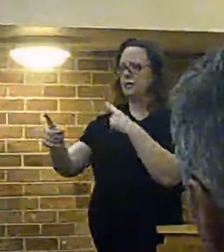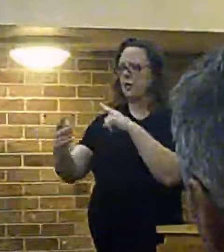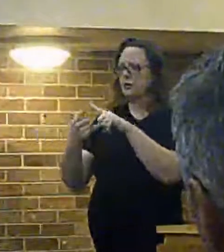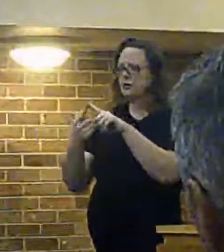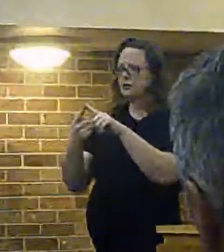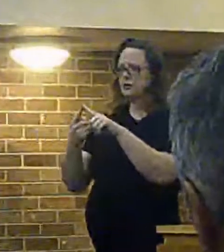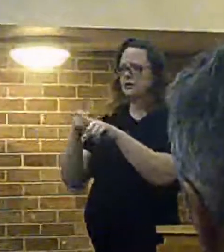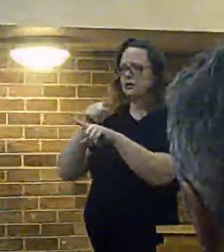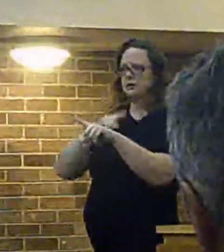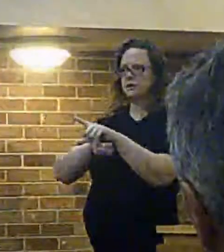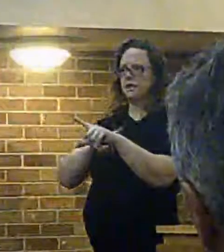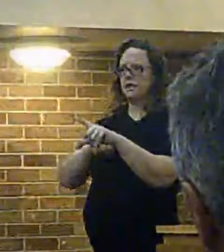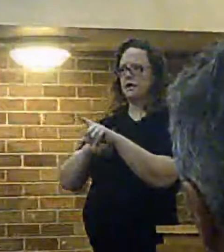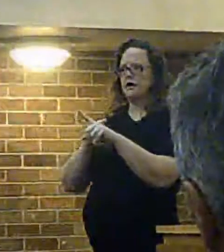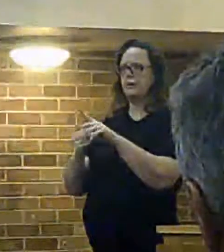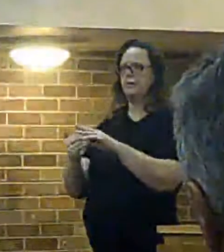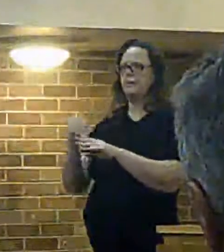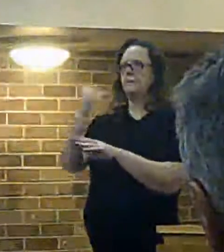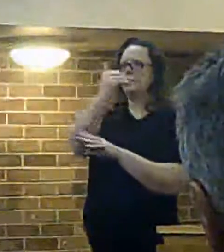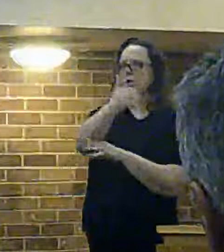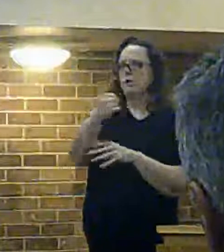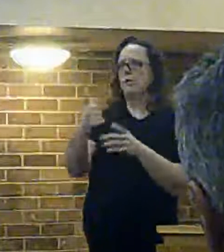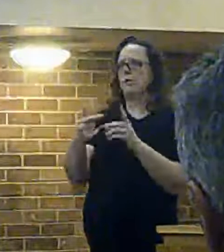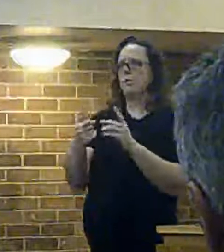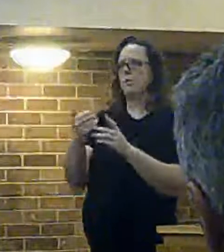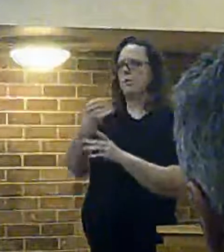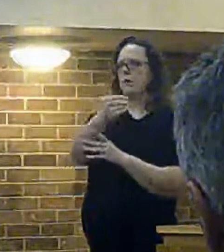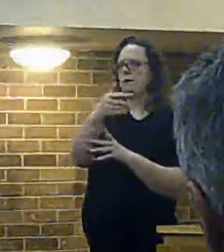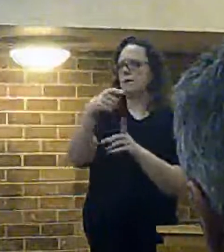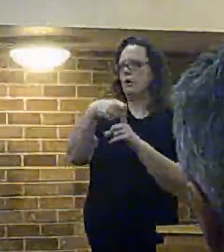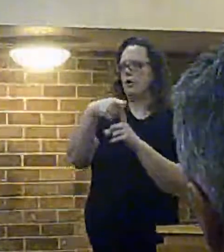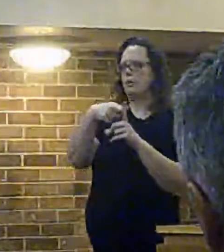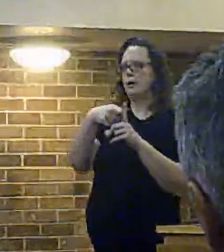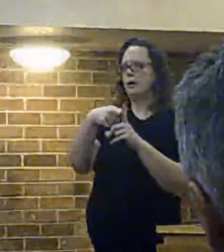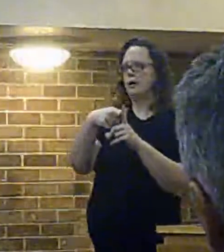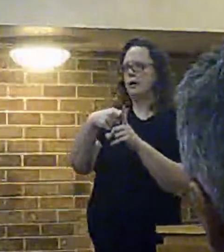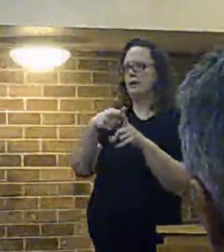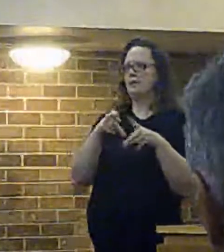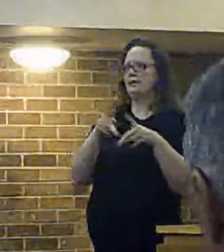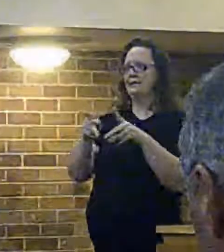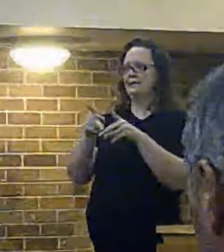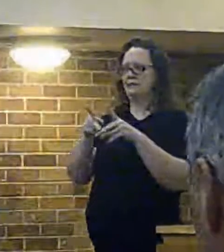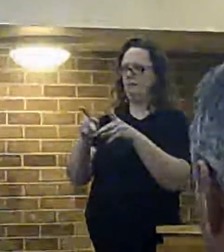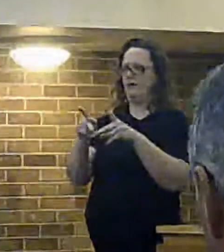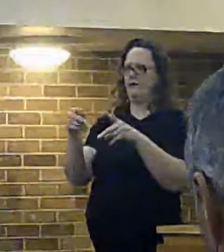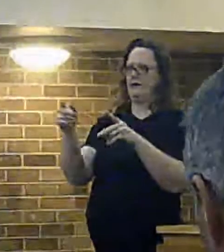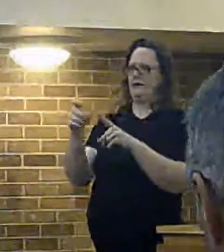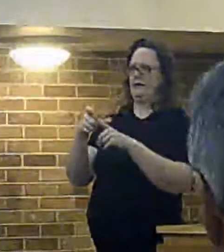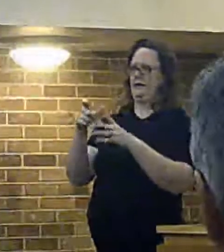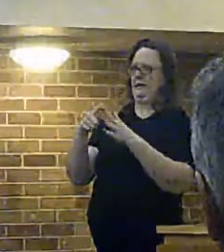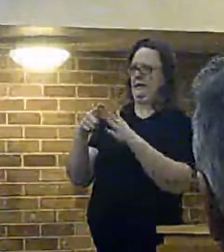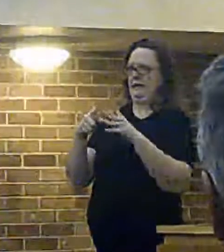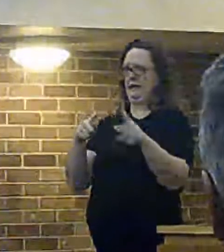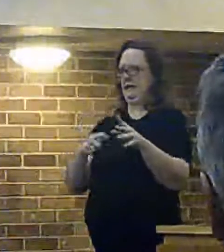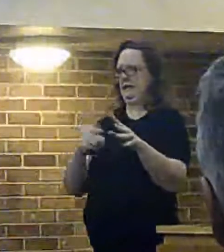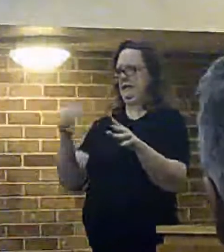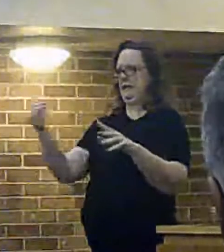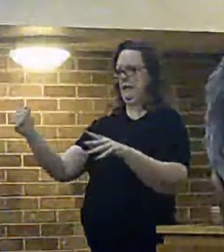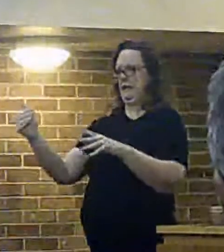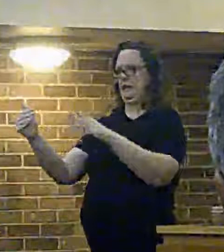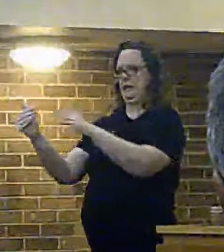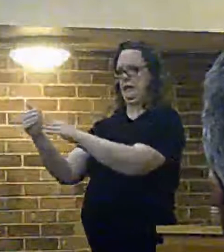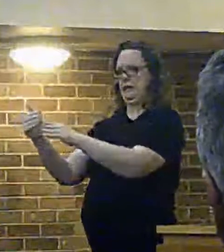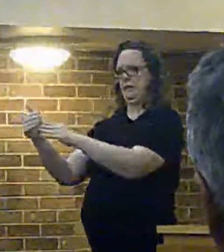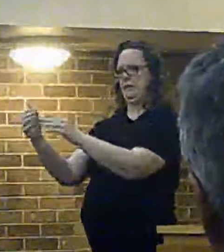Kirby there is the River Dig. Beyond Upton there is Birkenhead. There is Wallasey. Beyond Birkenhead there is Liverpool City.